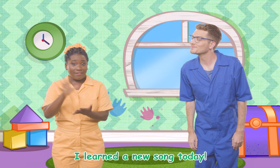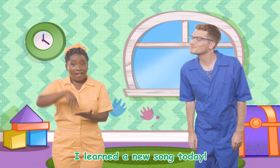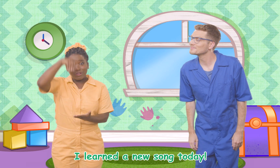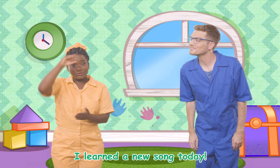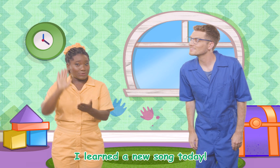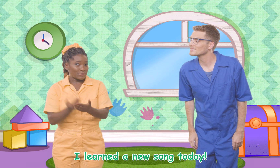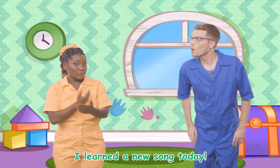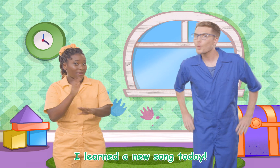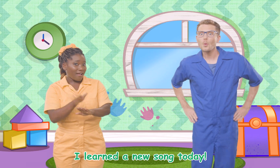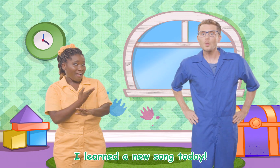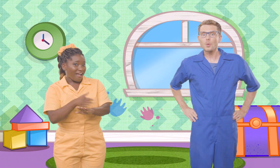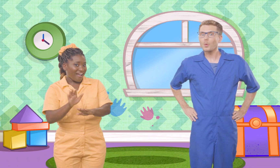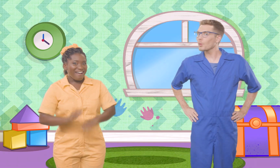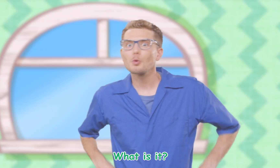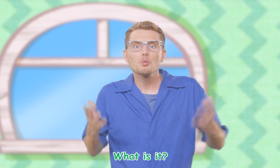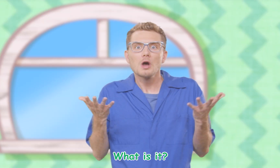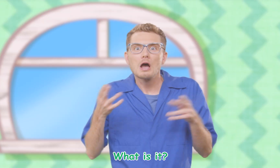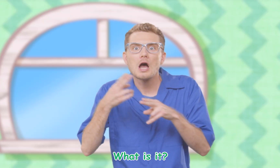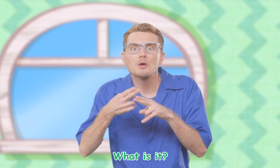a new song today! What is it?